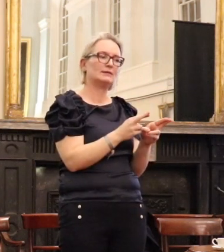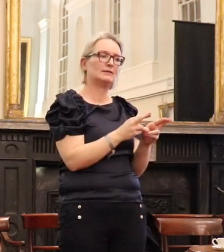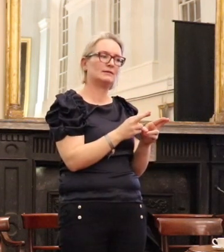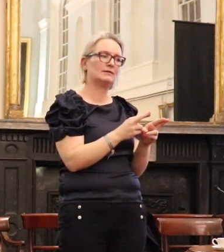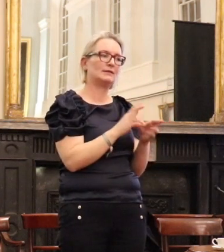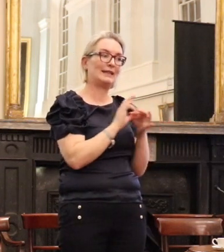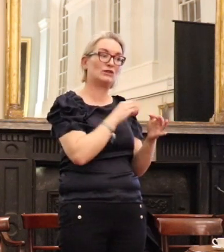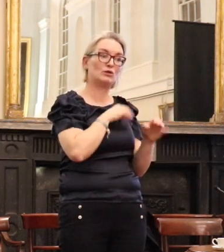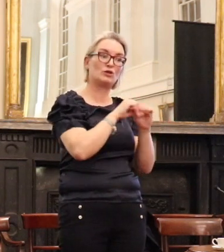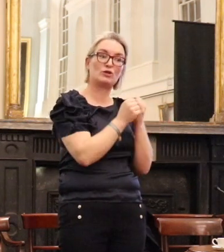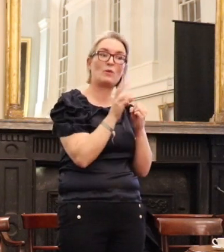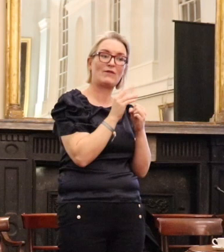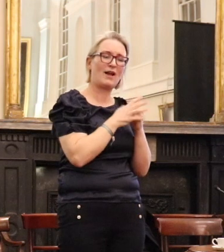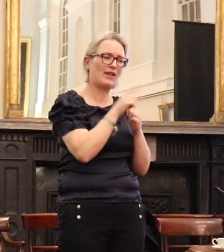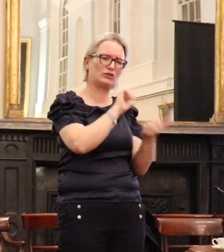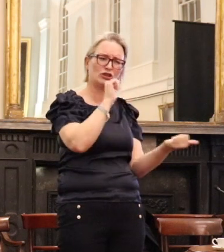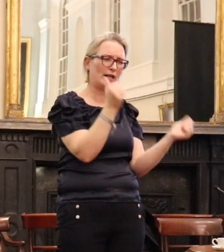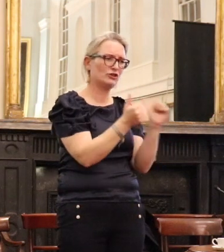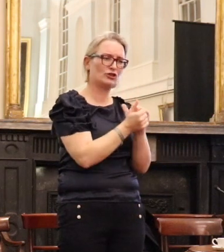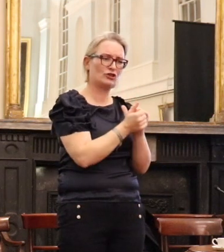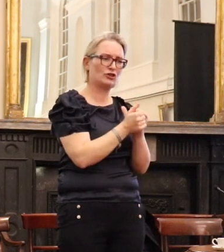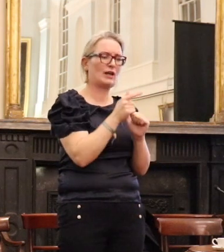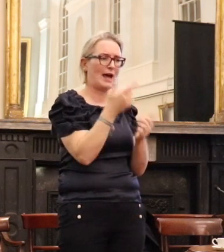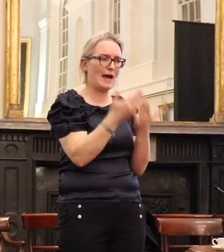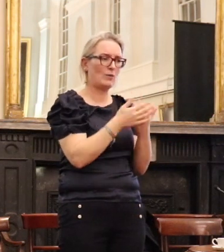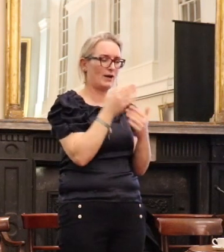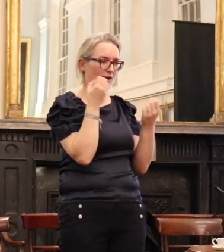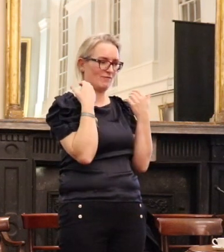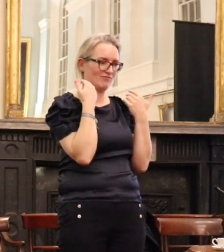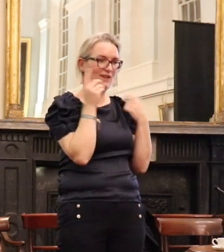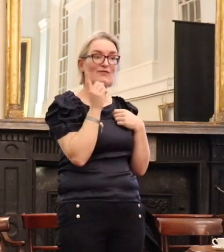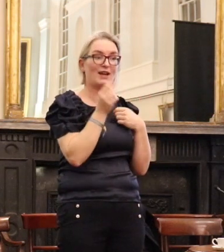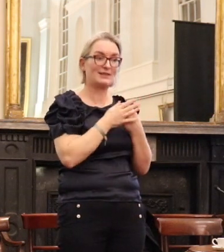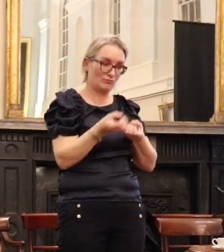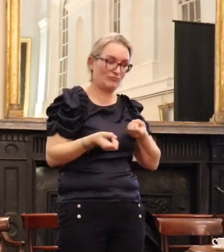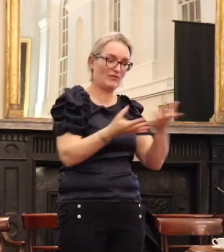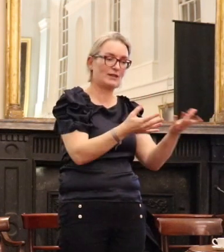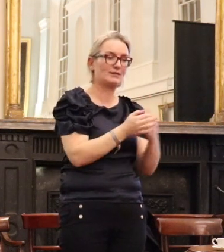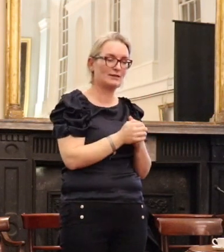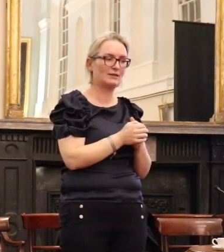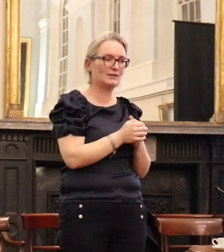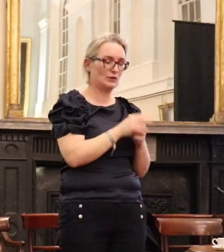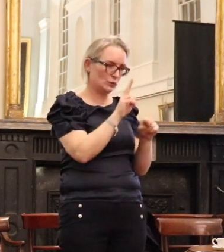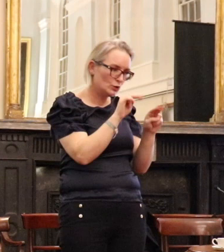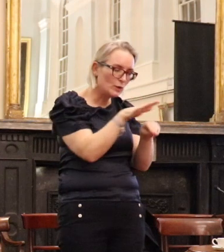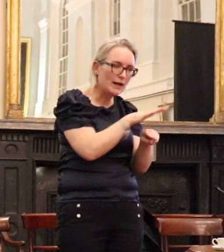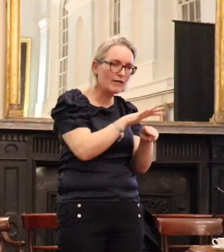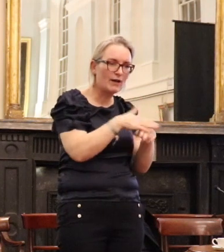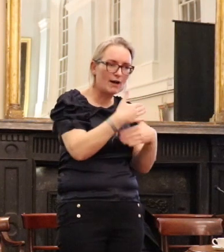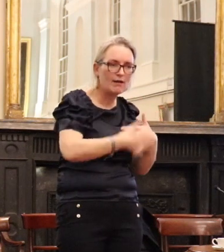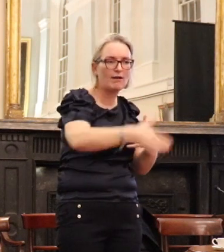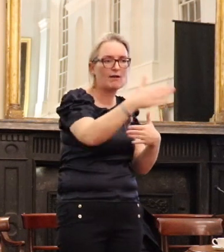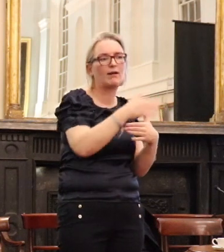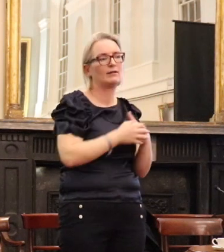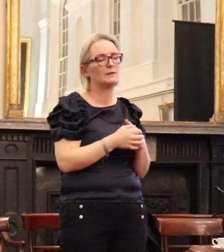And it transformed the way in which advice and that utterly unchartered territory could